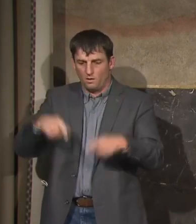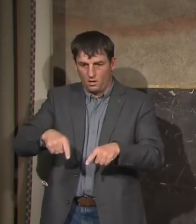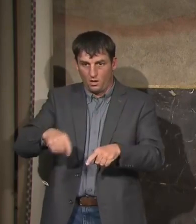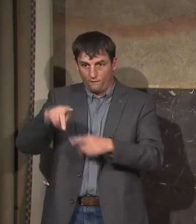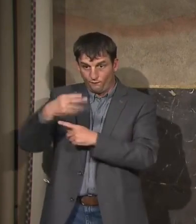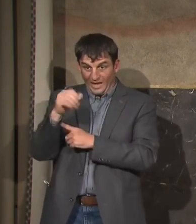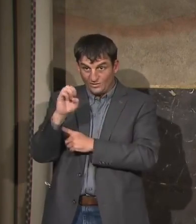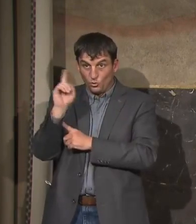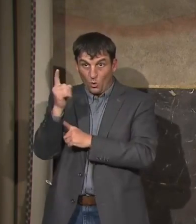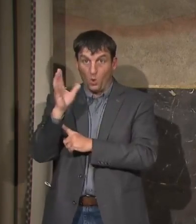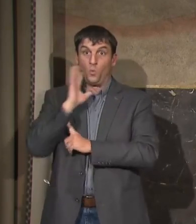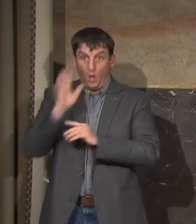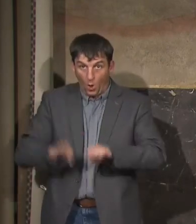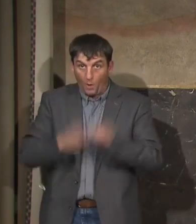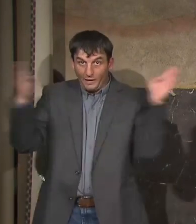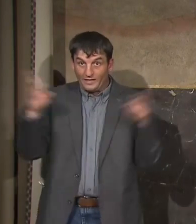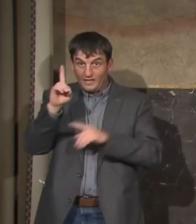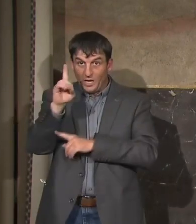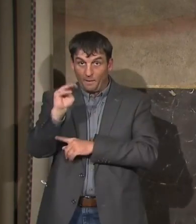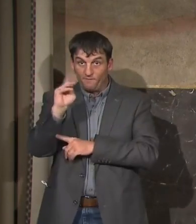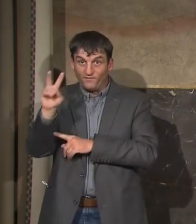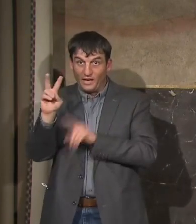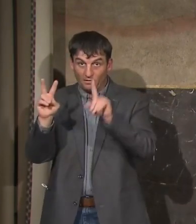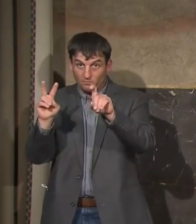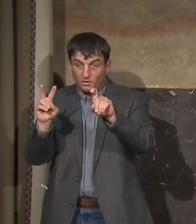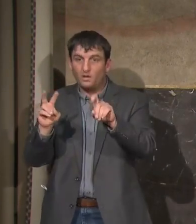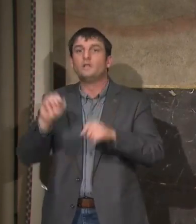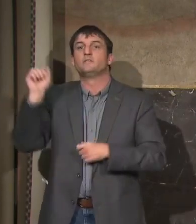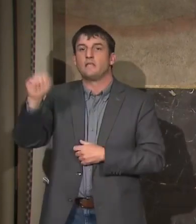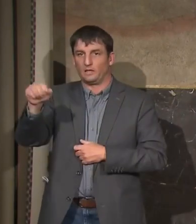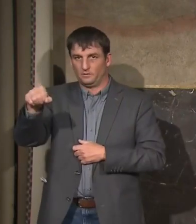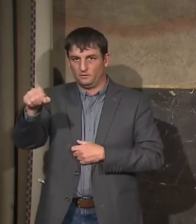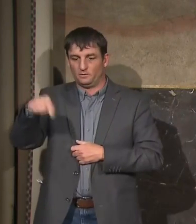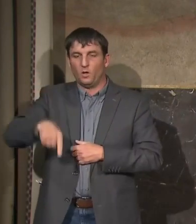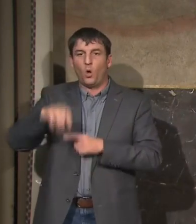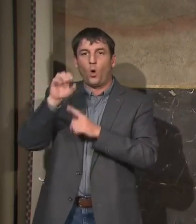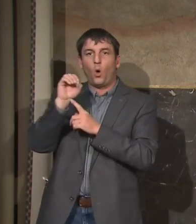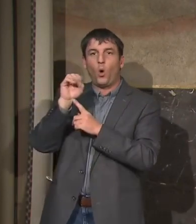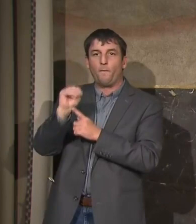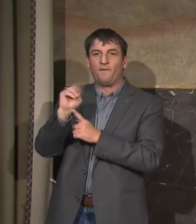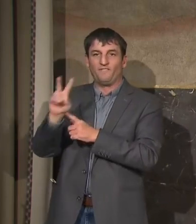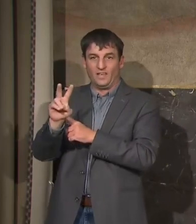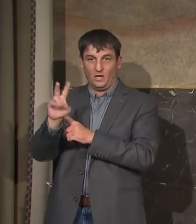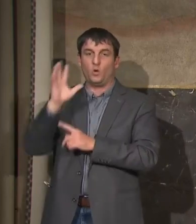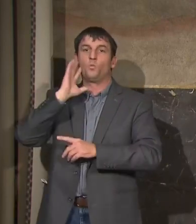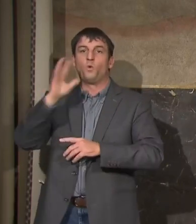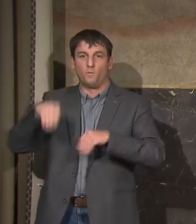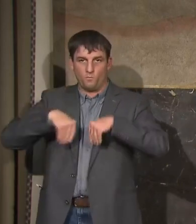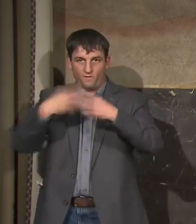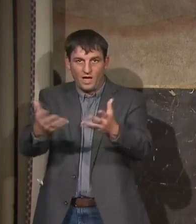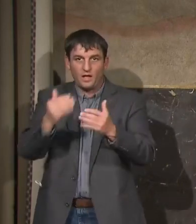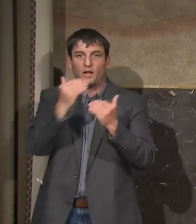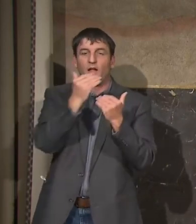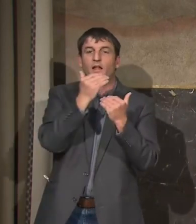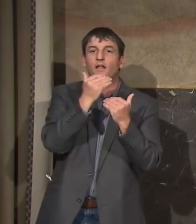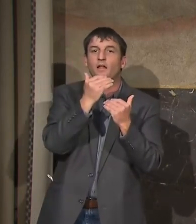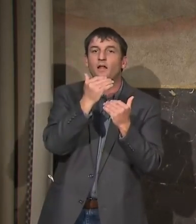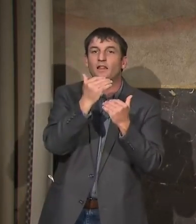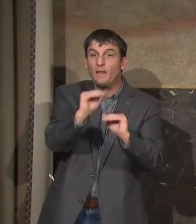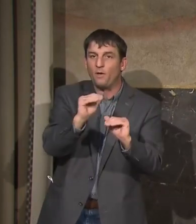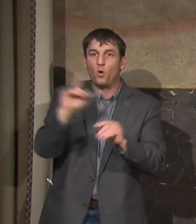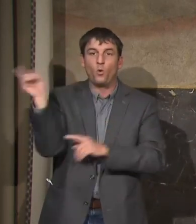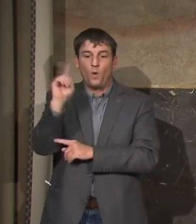Yes. As a matter of fact, they will. The offices of the motor vehicle will start providing limited services at, I'm sorry, 11